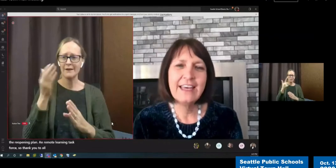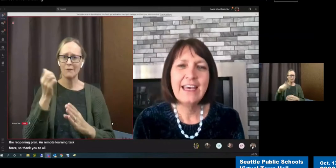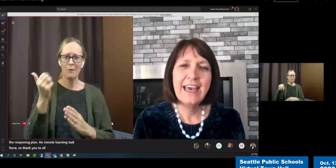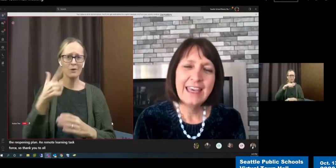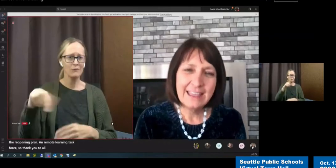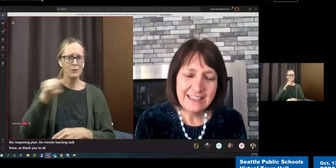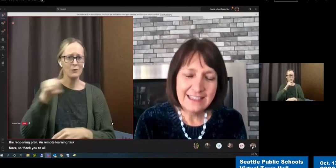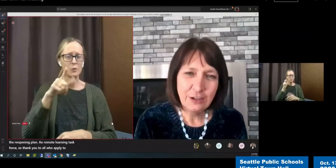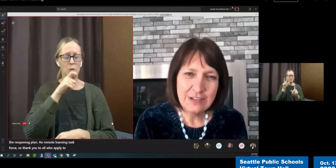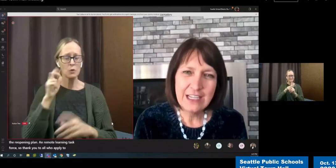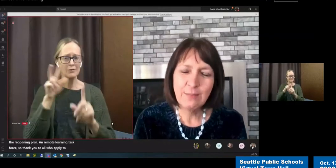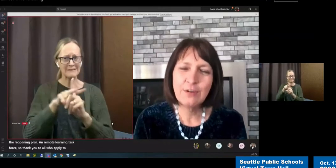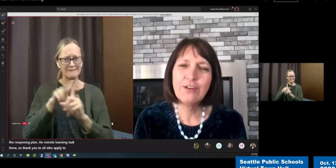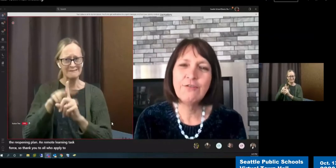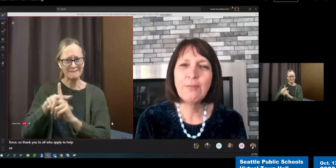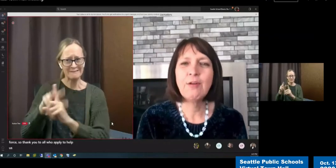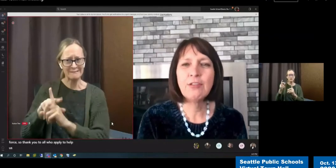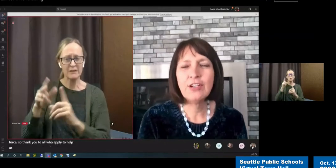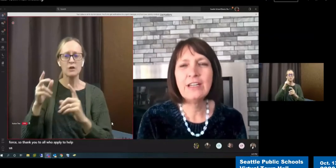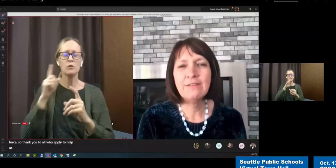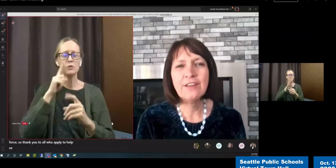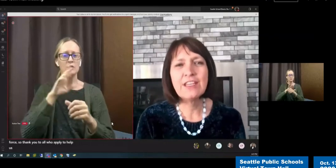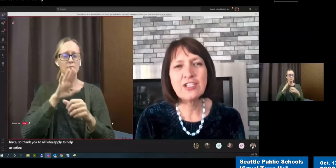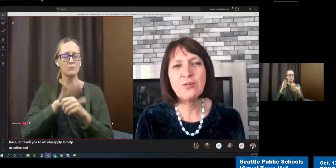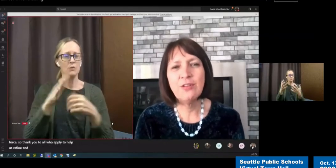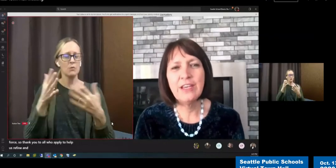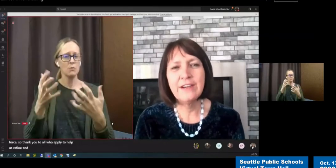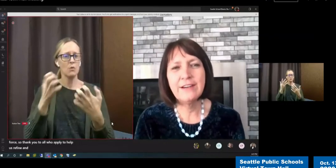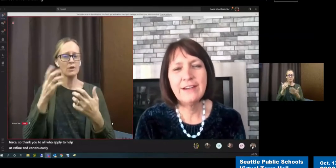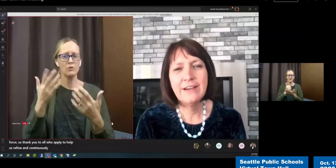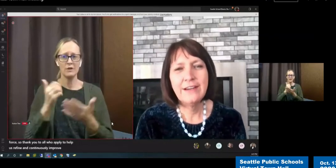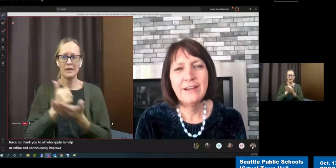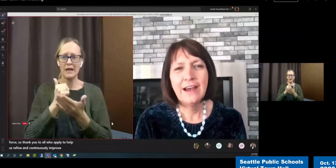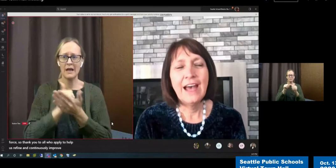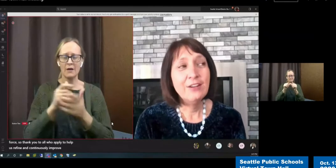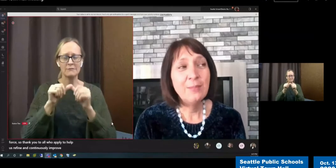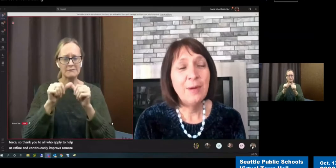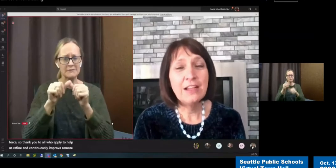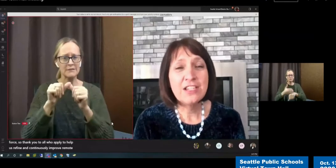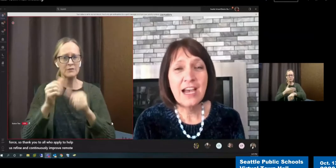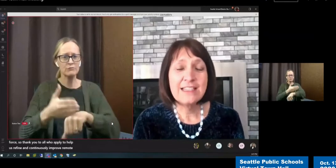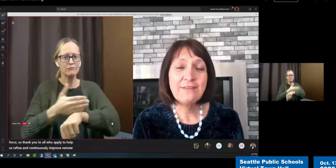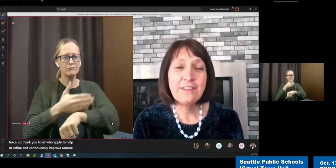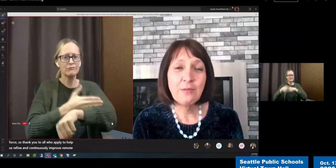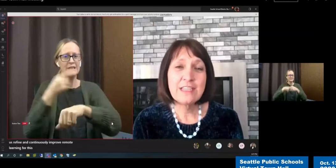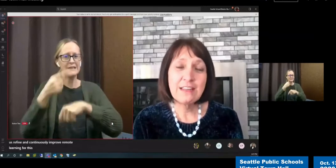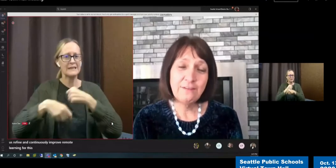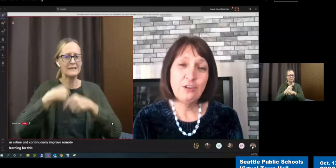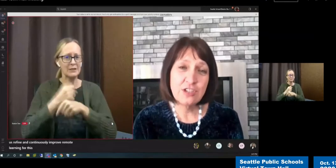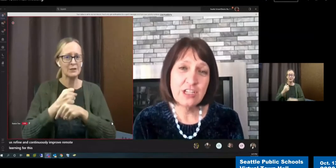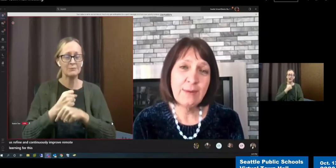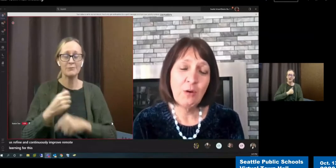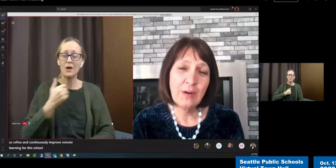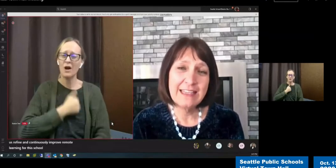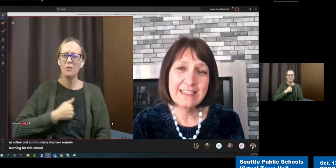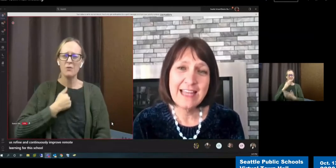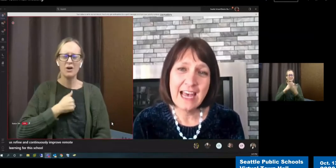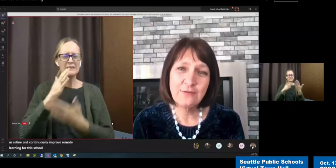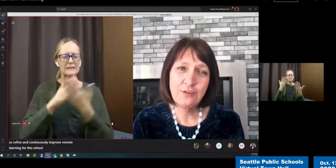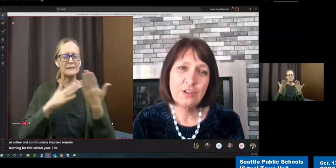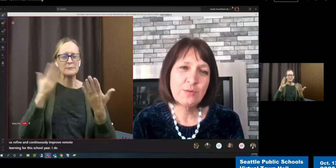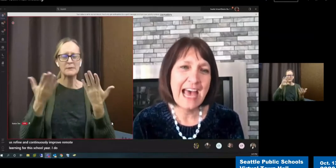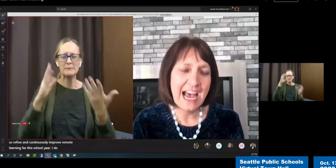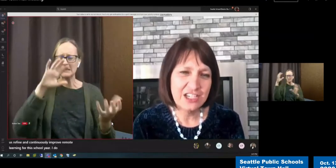and continuously improve remote learning for this school year. I do apologize if there was confusion about what this